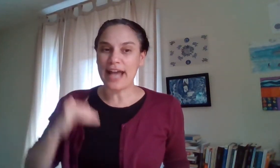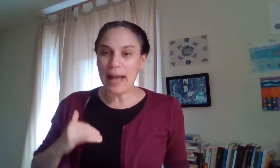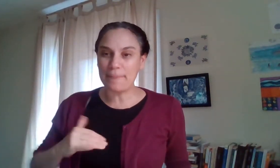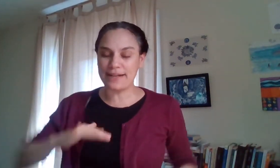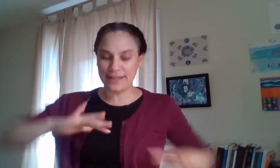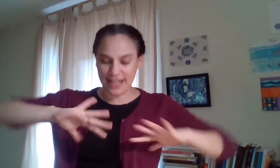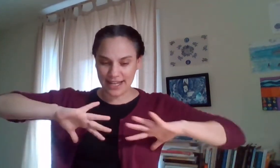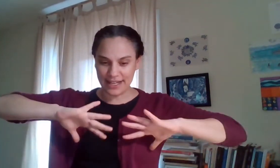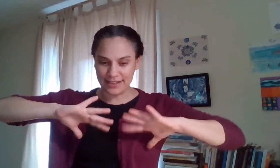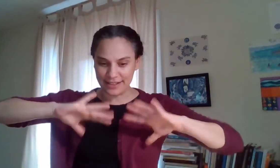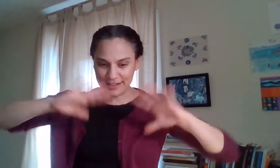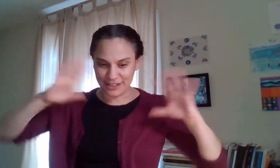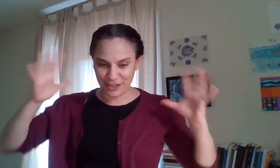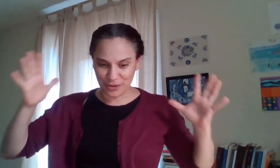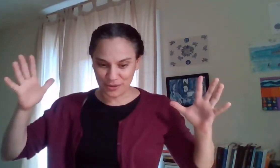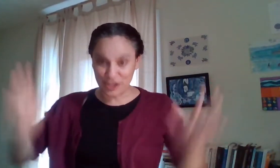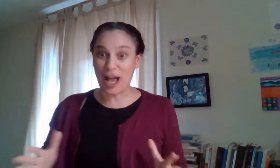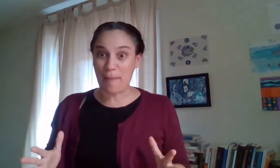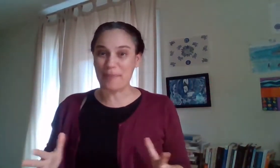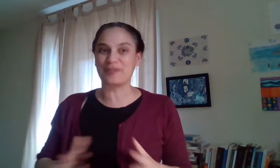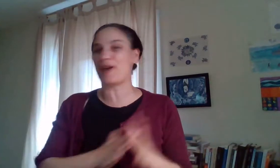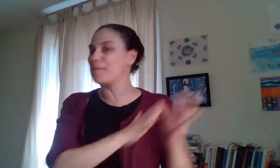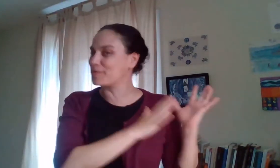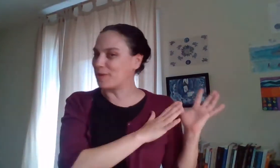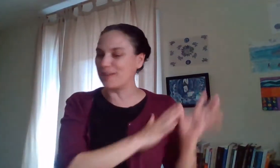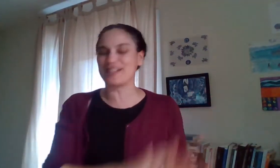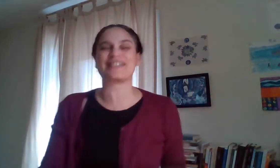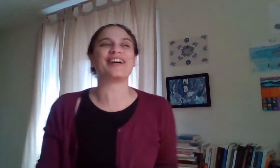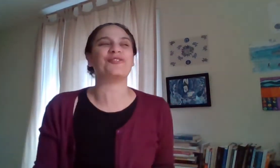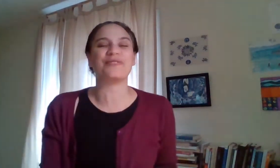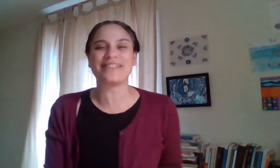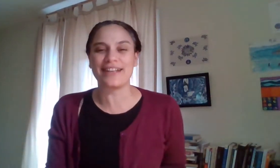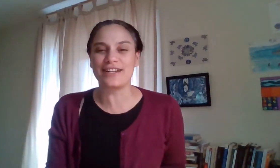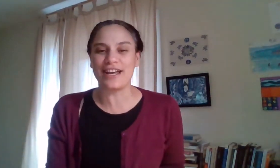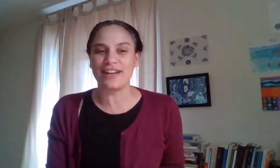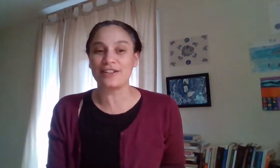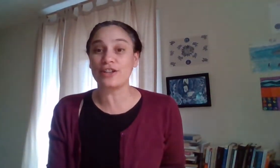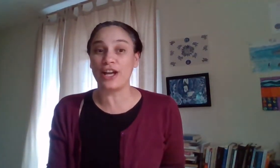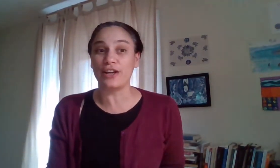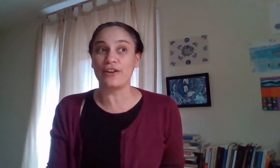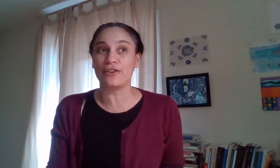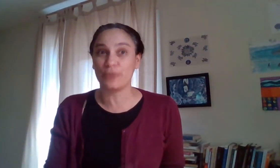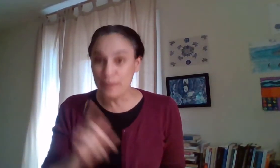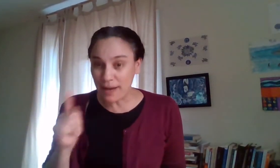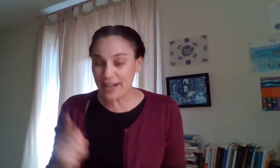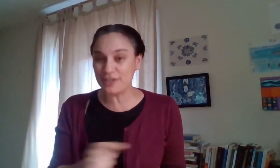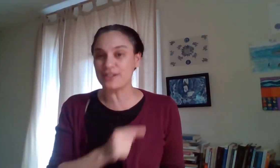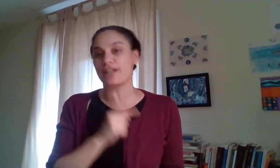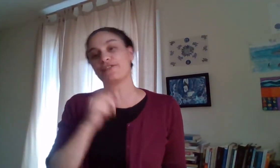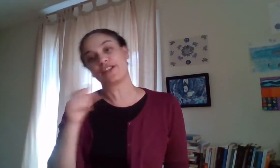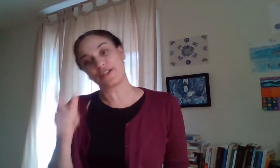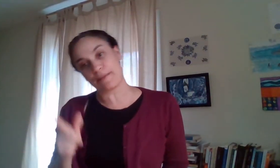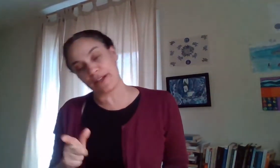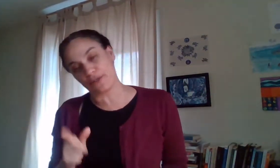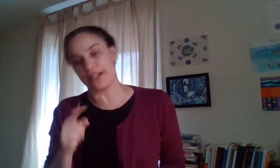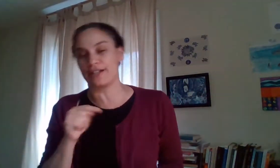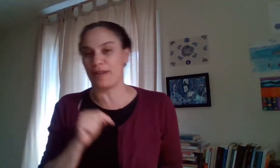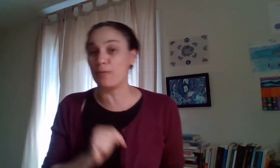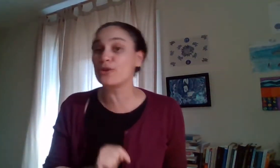happen and you know stop drop and roll as i always say and and and remind yourself that there's a better way a more